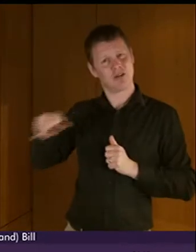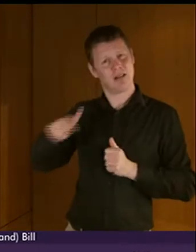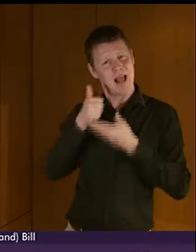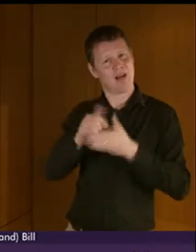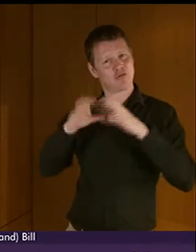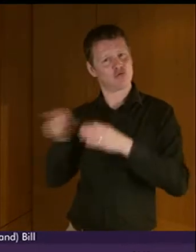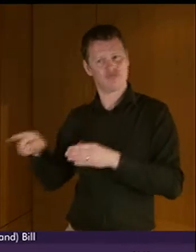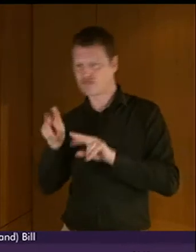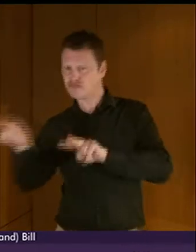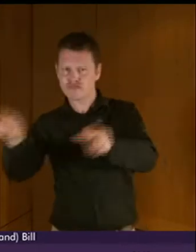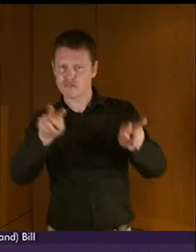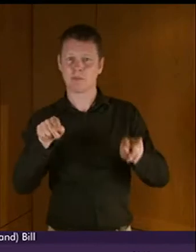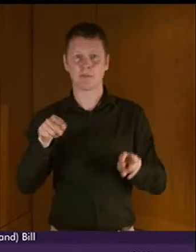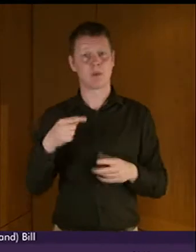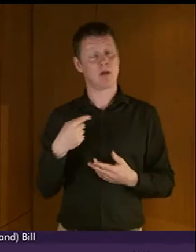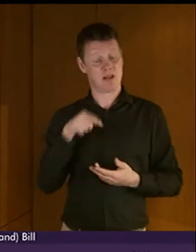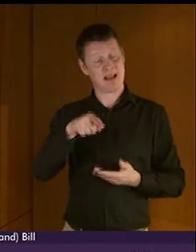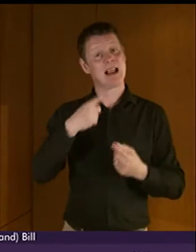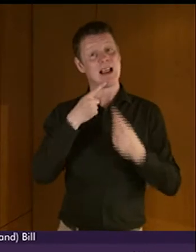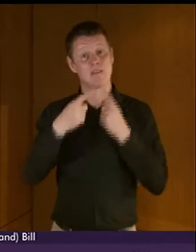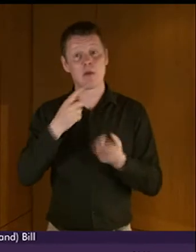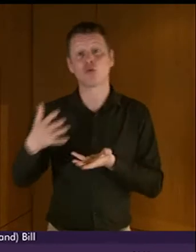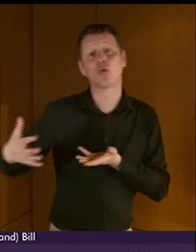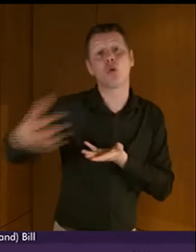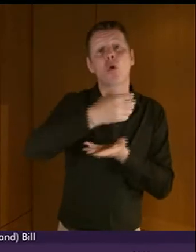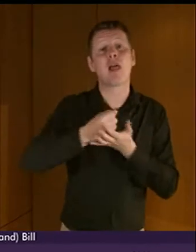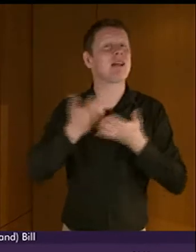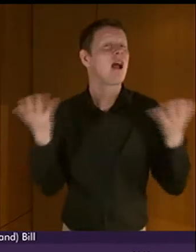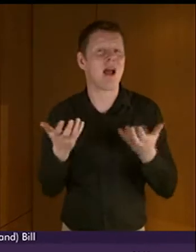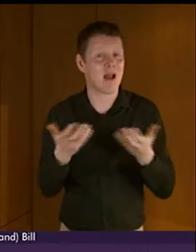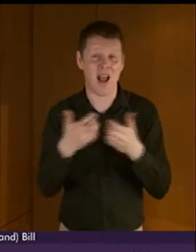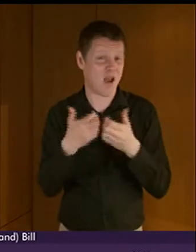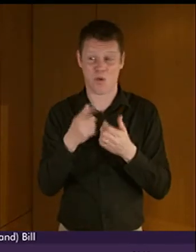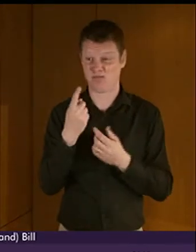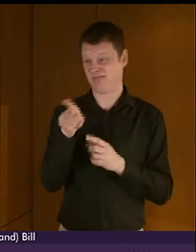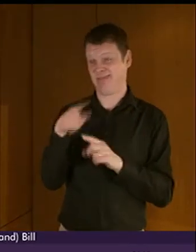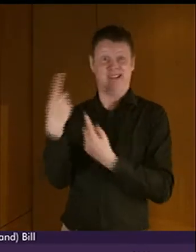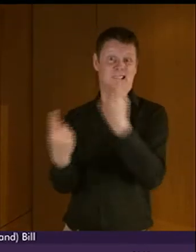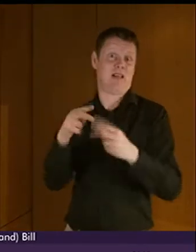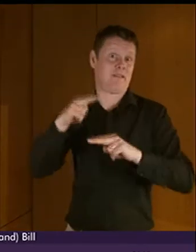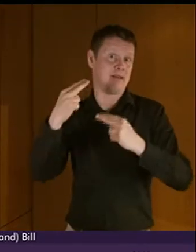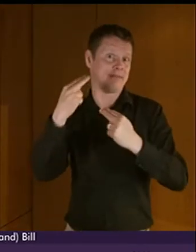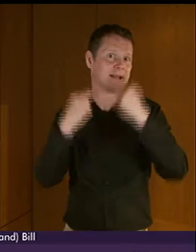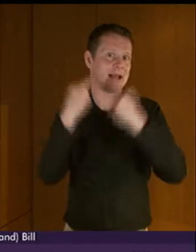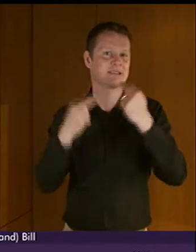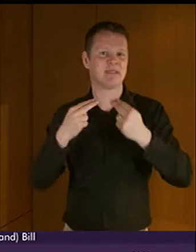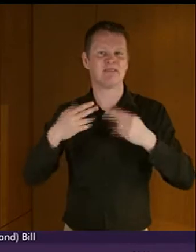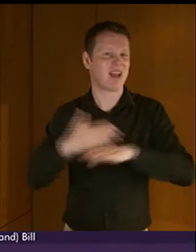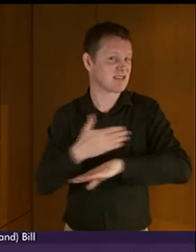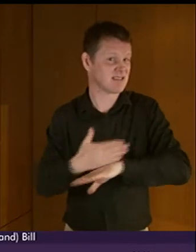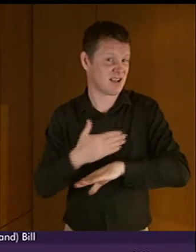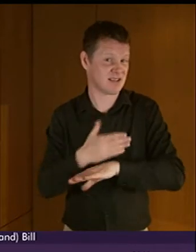We propose that this information should be collected through a self-assessment exercise and